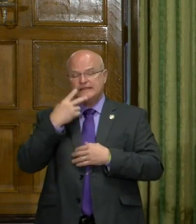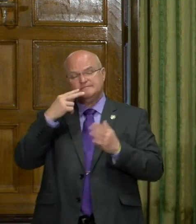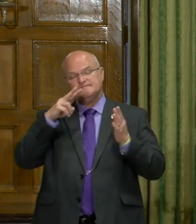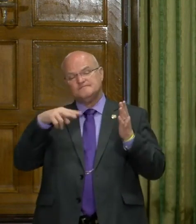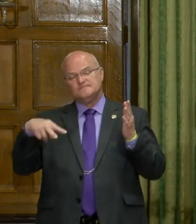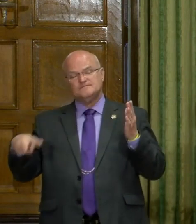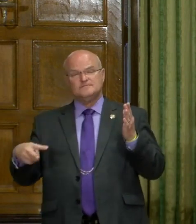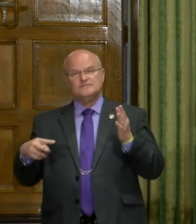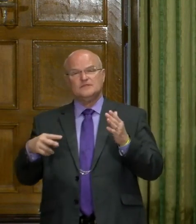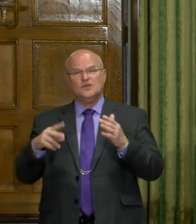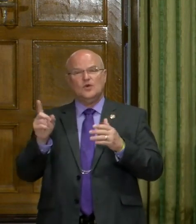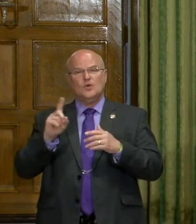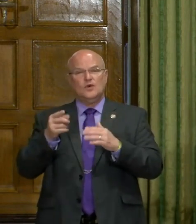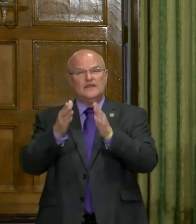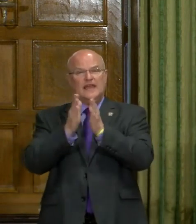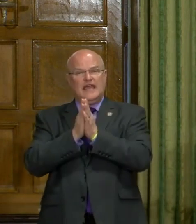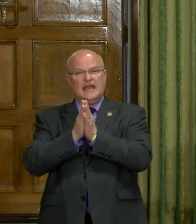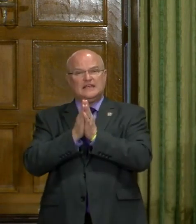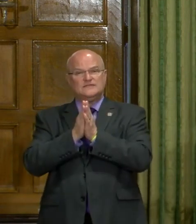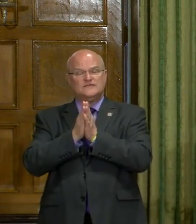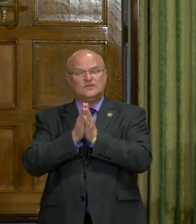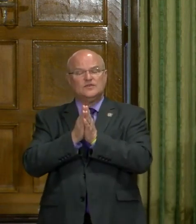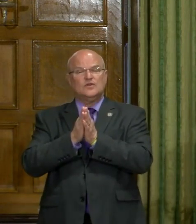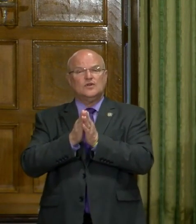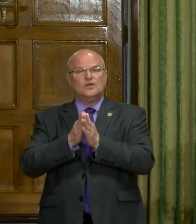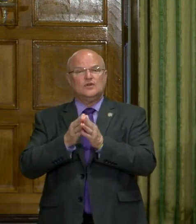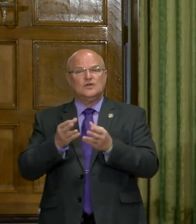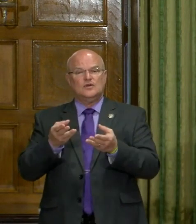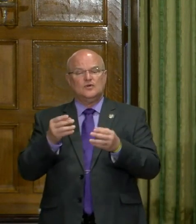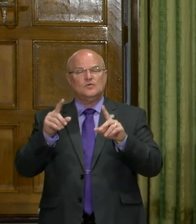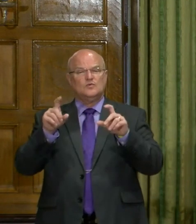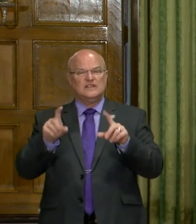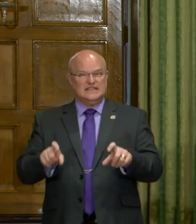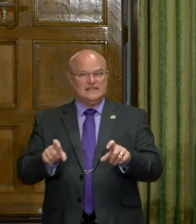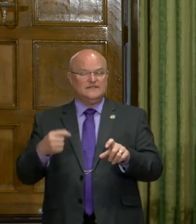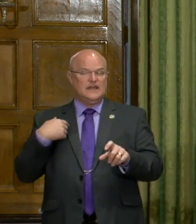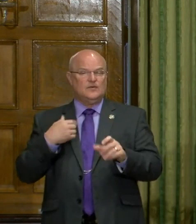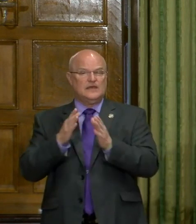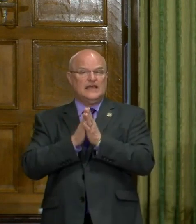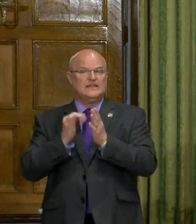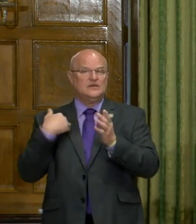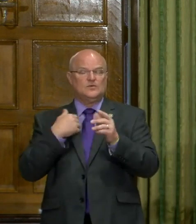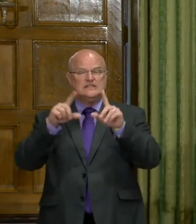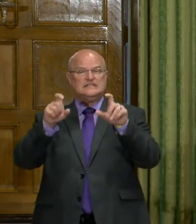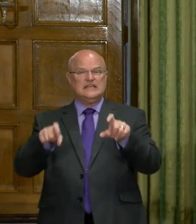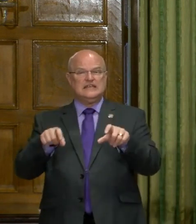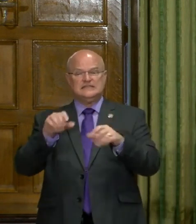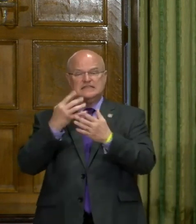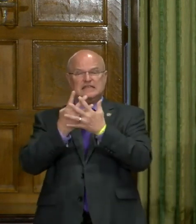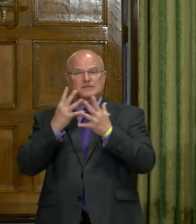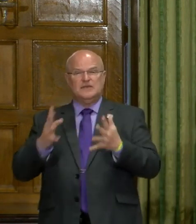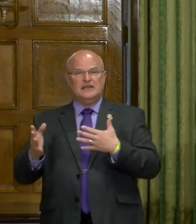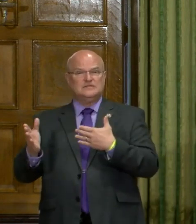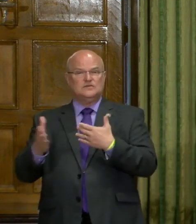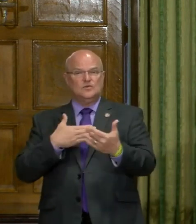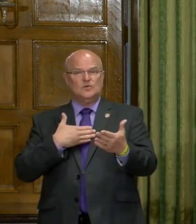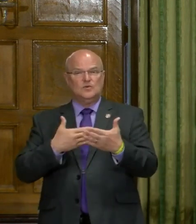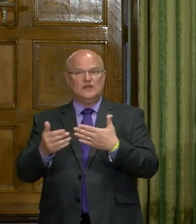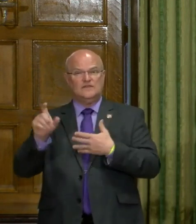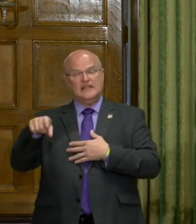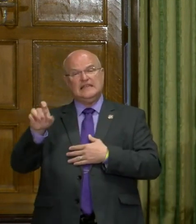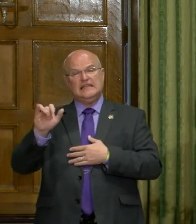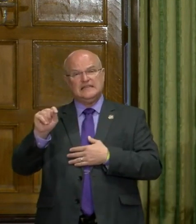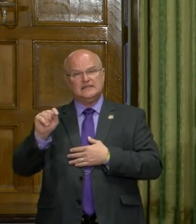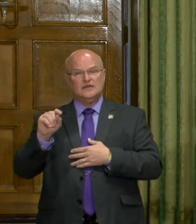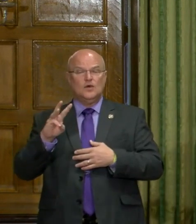scan through the back on where they asked for relief. And one of them was that we test, uh, inmates whenever, uh,